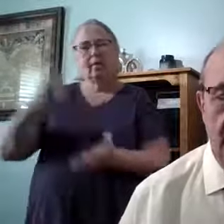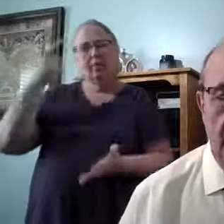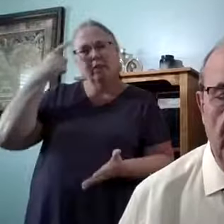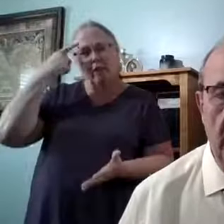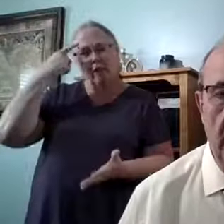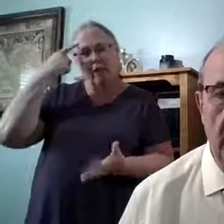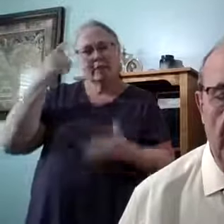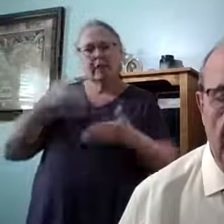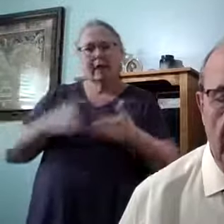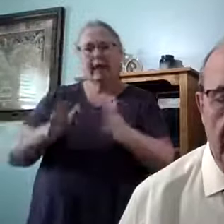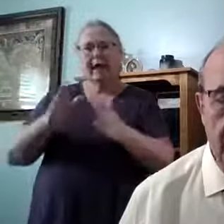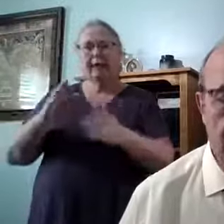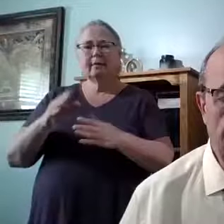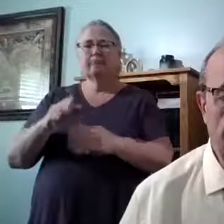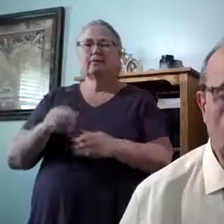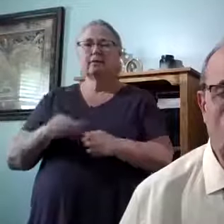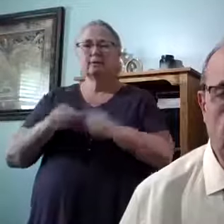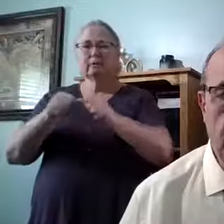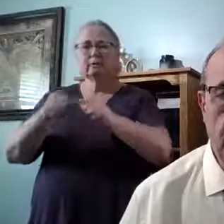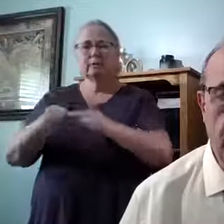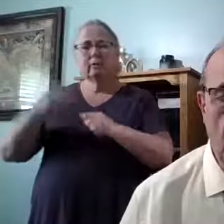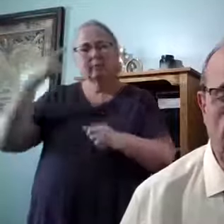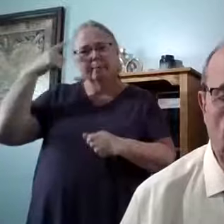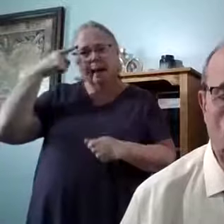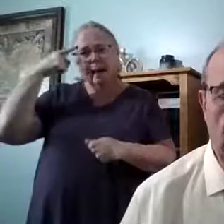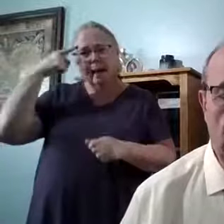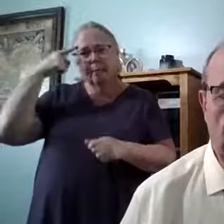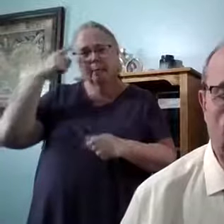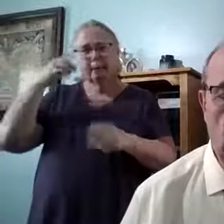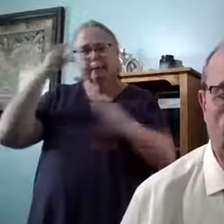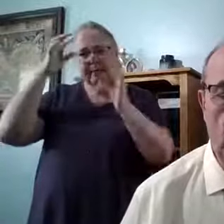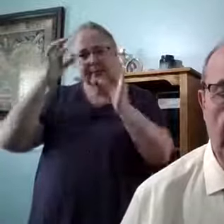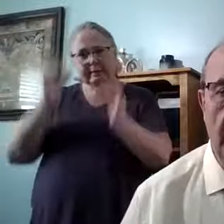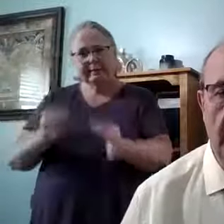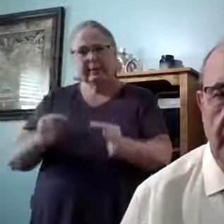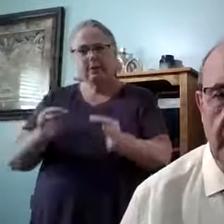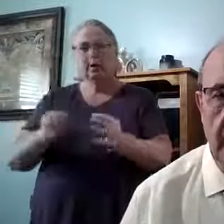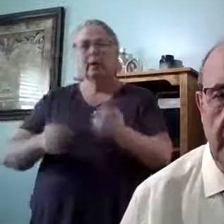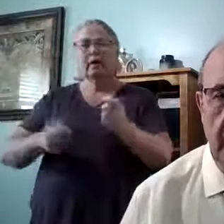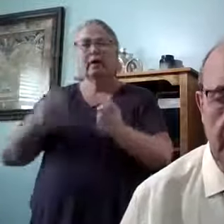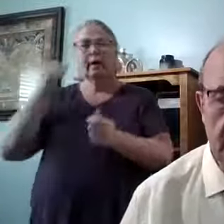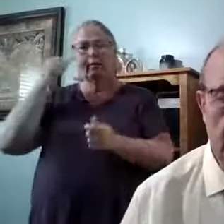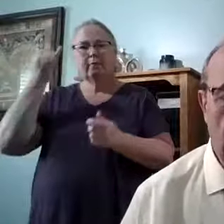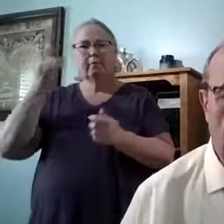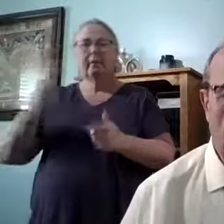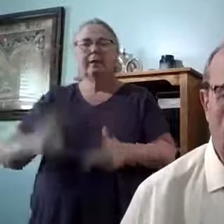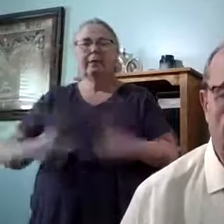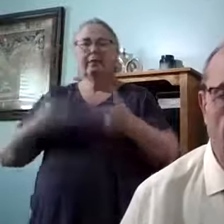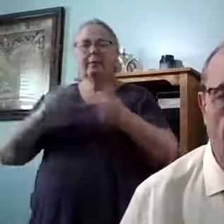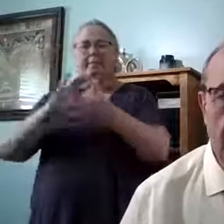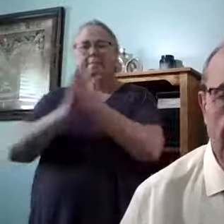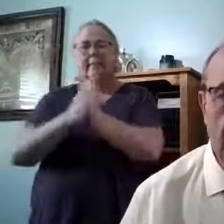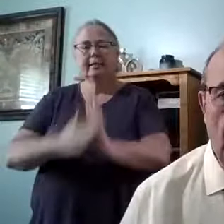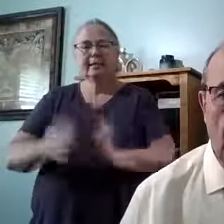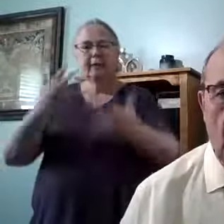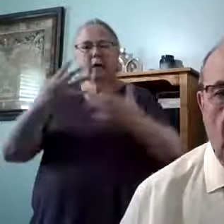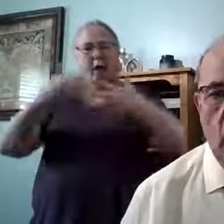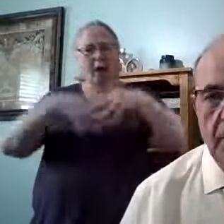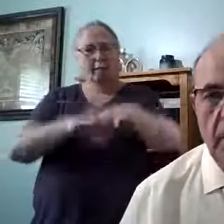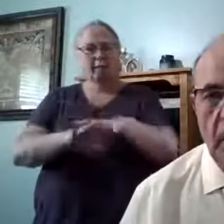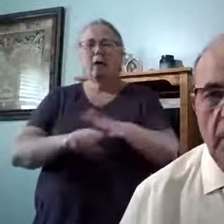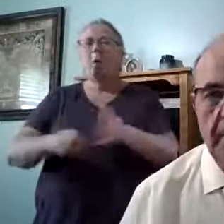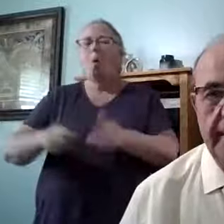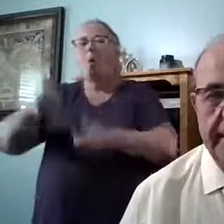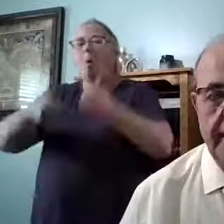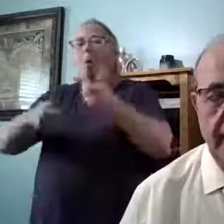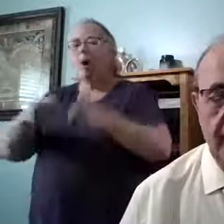allow to prevail in our minds will determine whether or not we will live in peace and harmony or